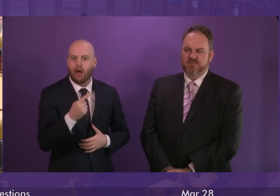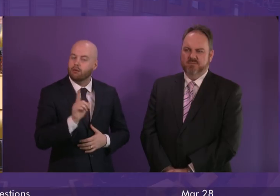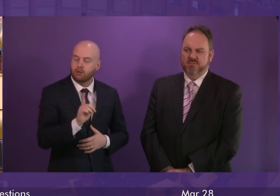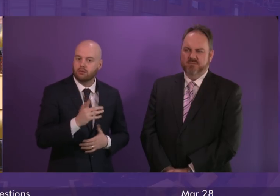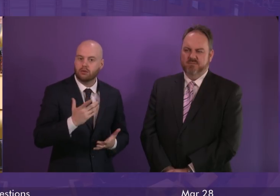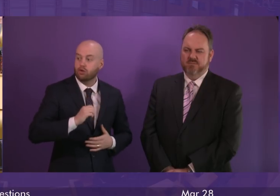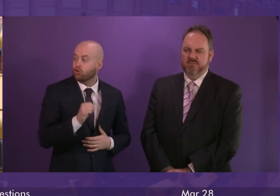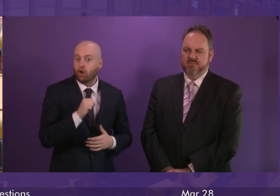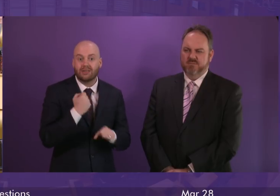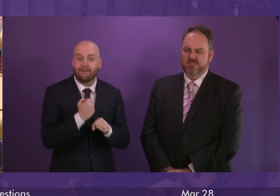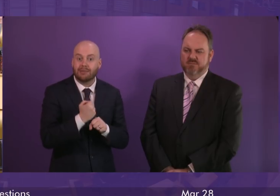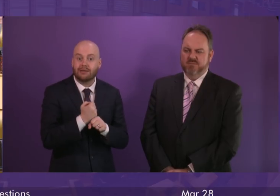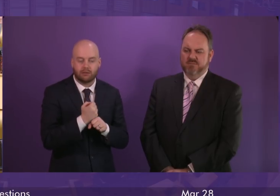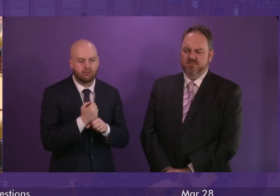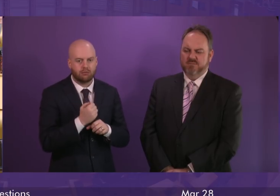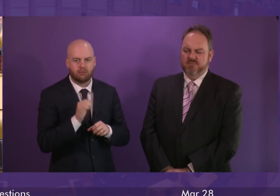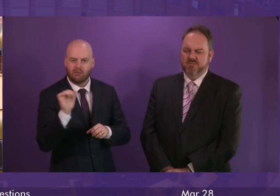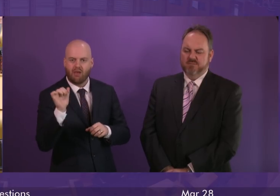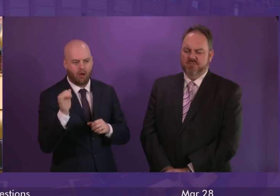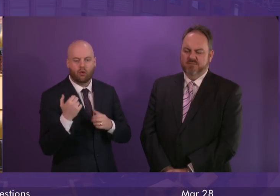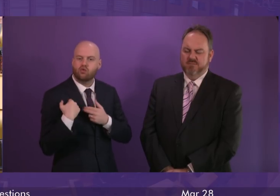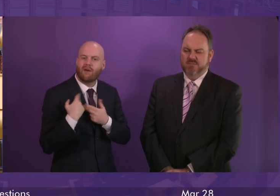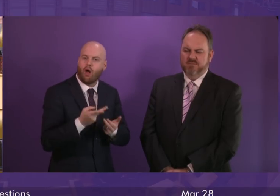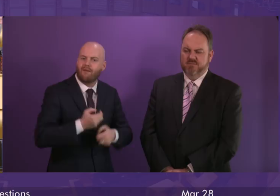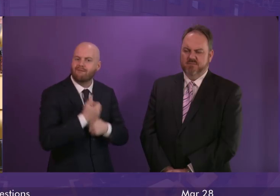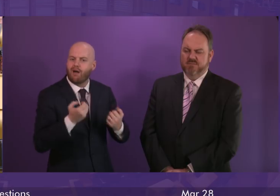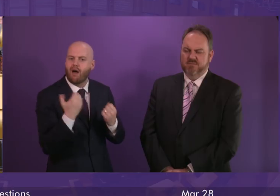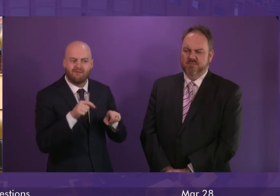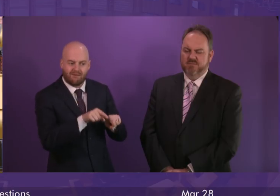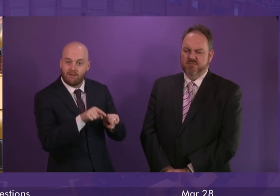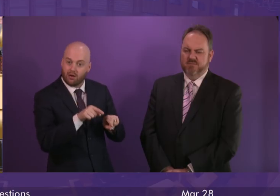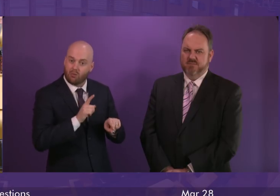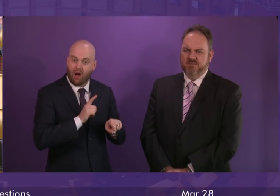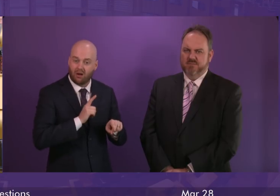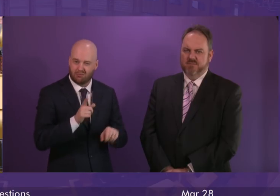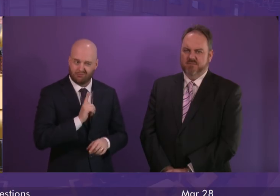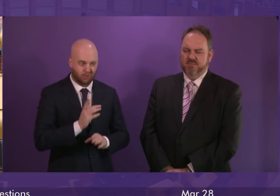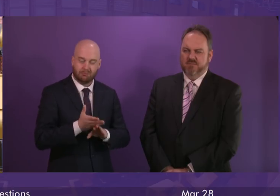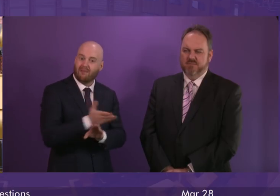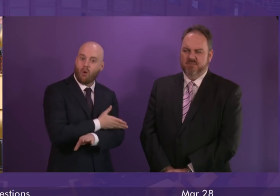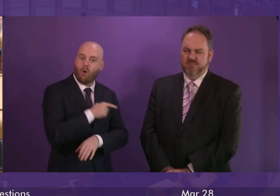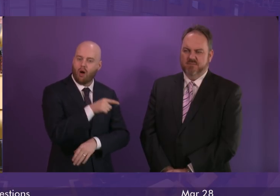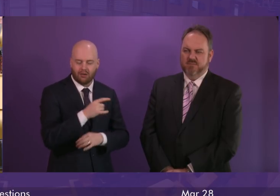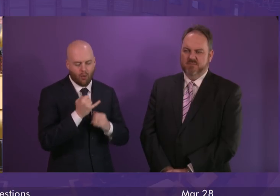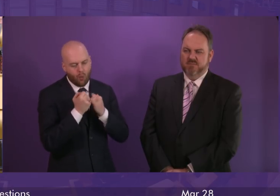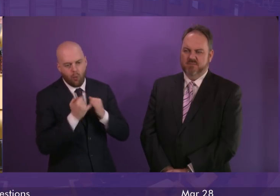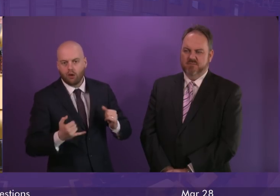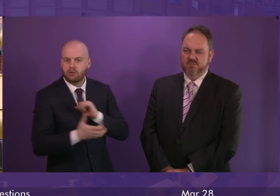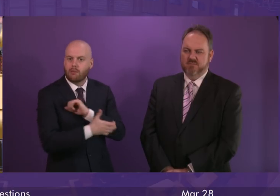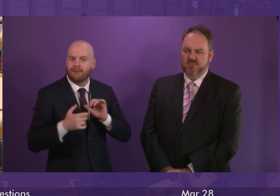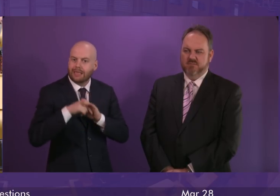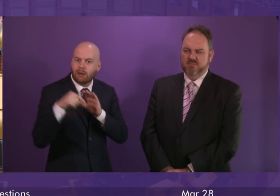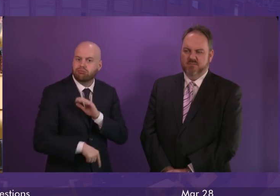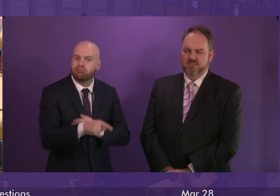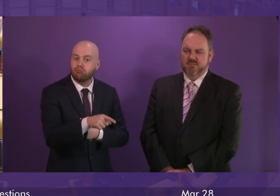government devolved administrations in general are mitigating the worst impacts of austerity despite experiencing significant